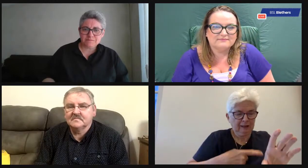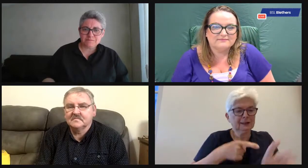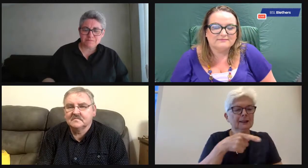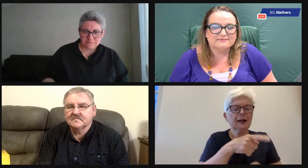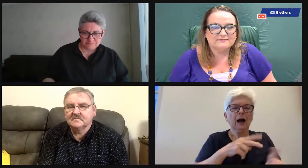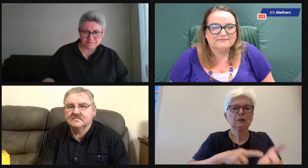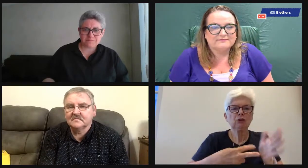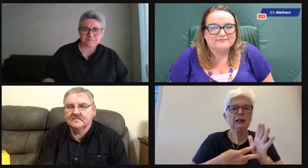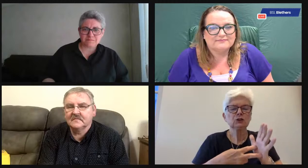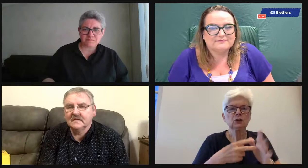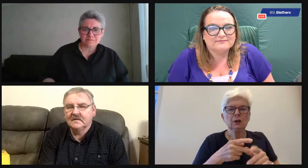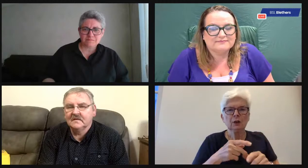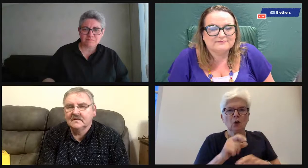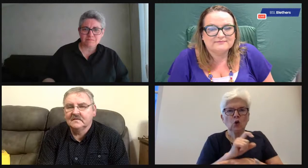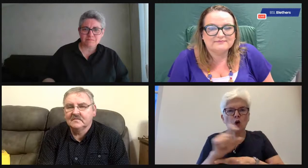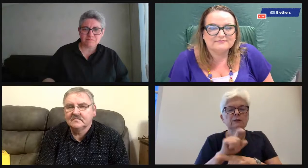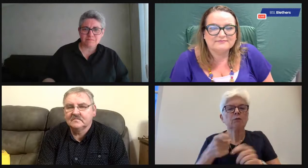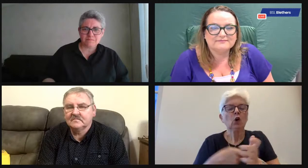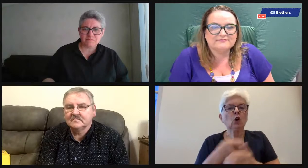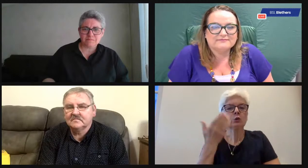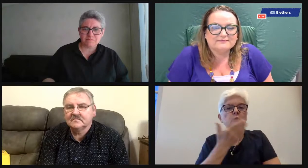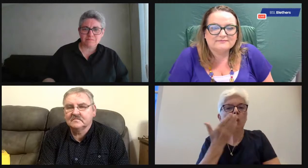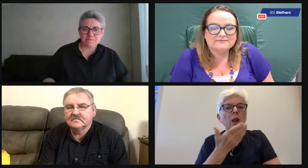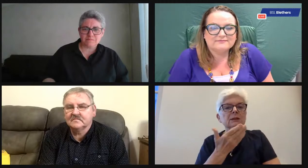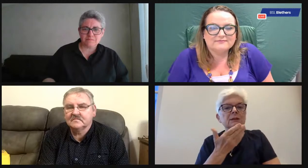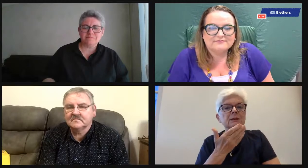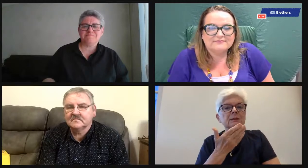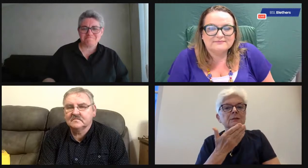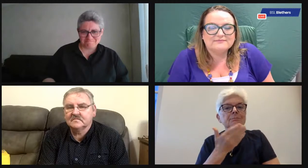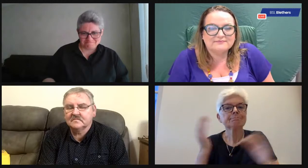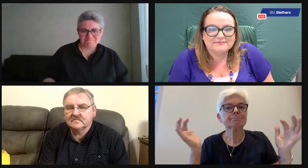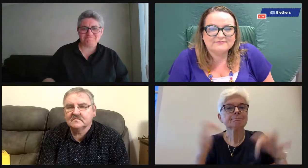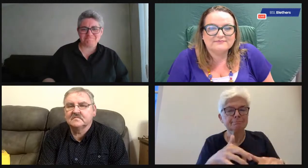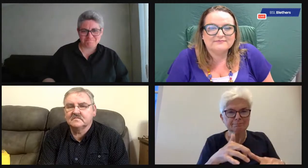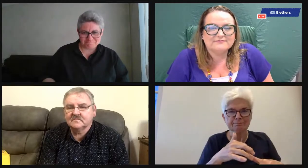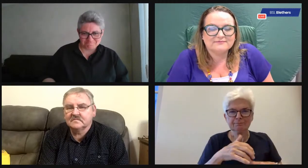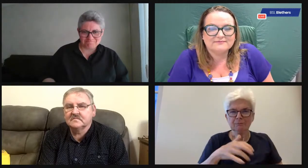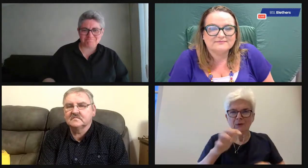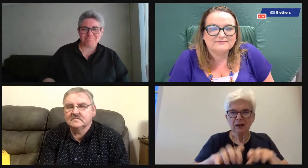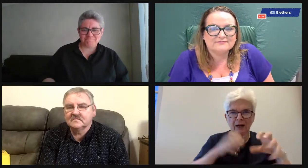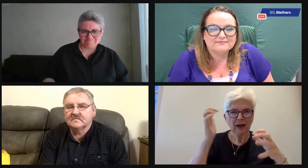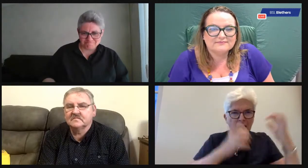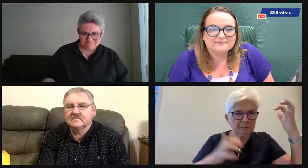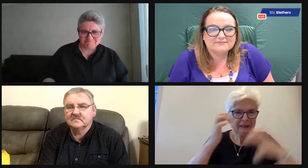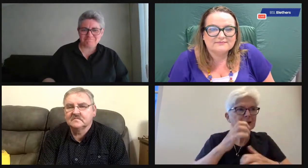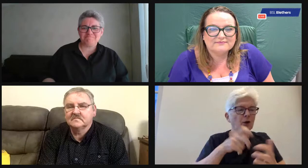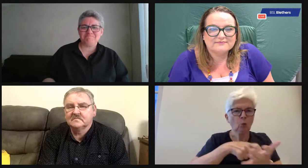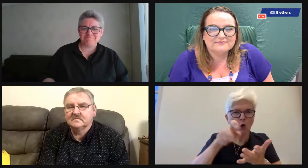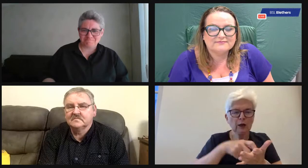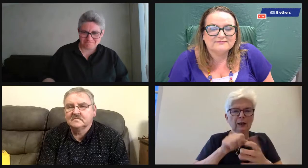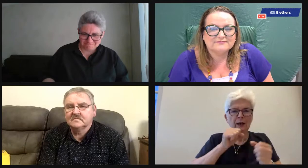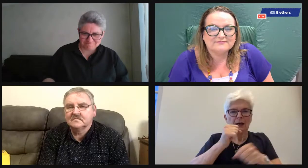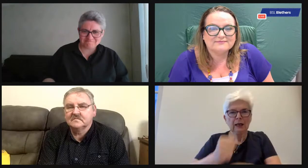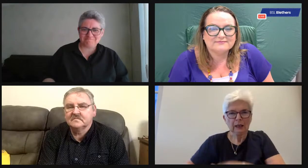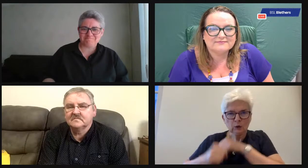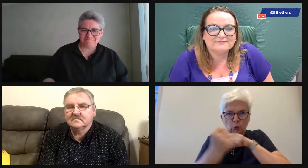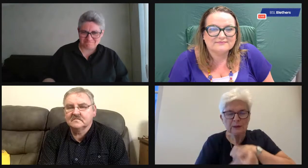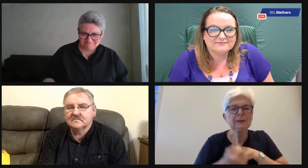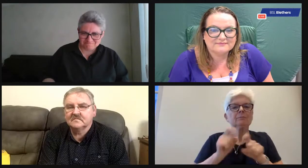BDA when I was young, which is some time ago now, used to arrange courses for schools to come together and go kind of climbing,